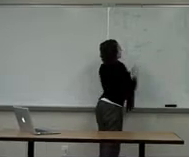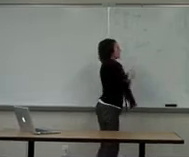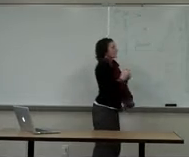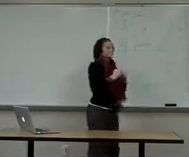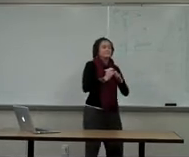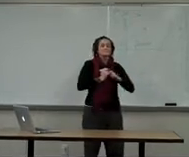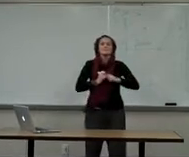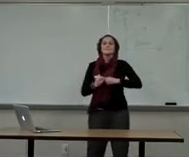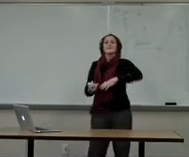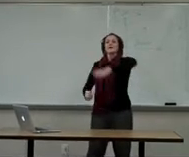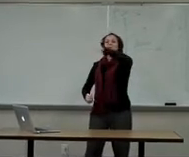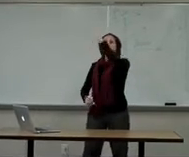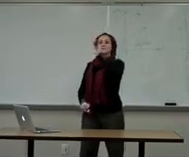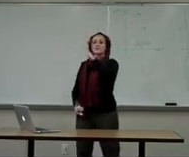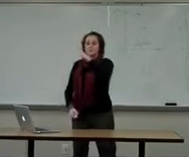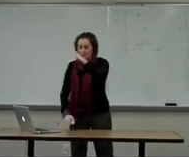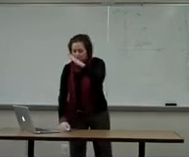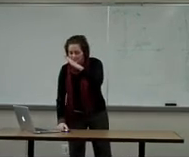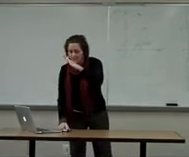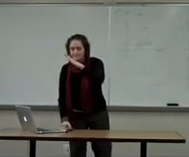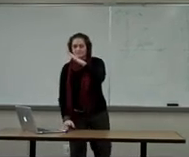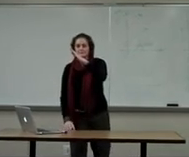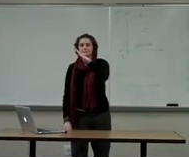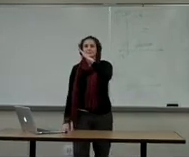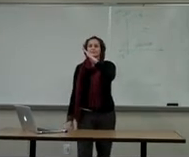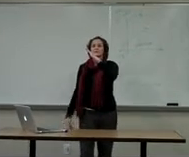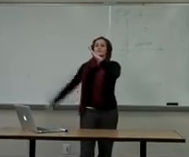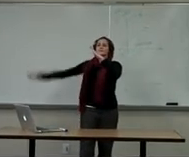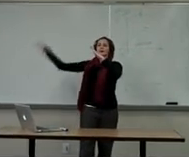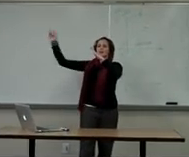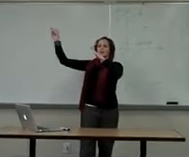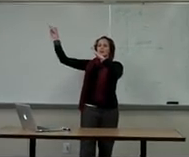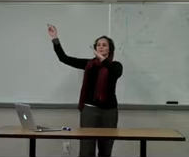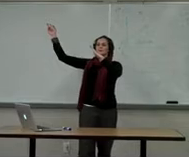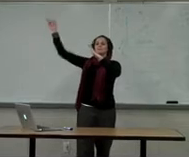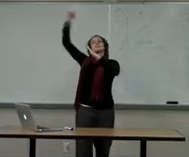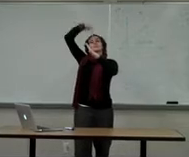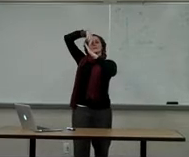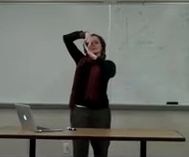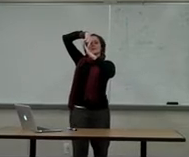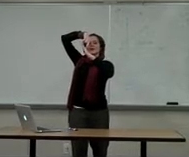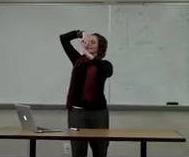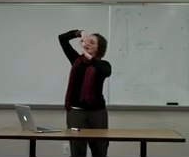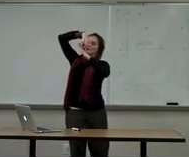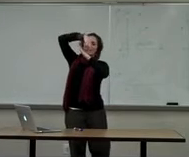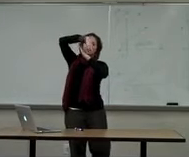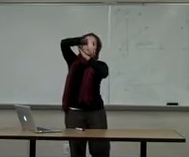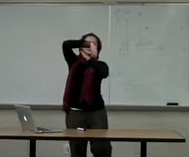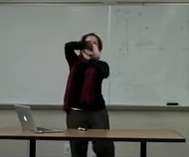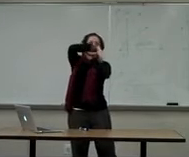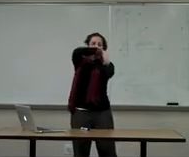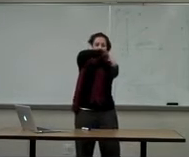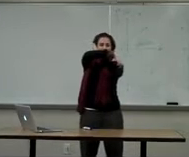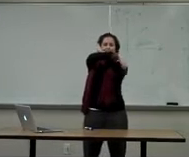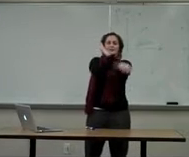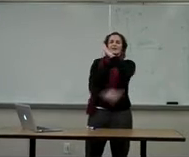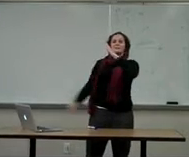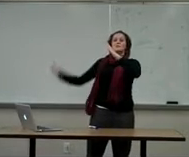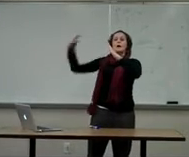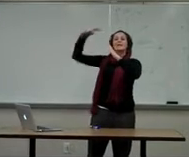Okay? If you switch it around, you've got Joe. Joe only walks to the right. If he's